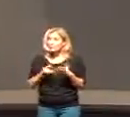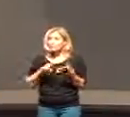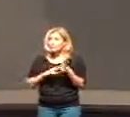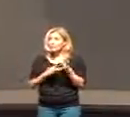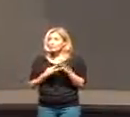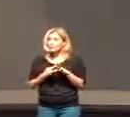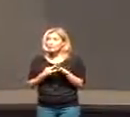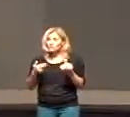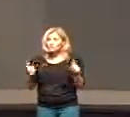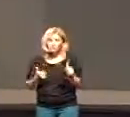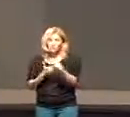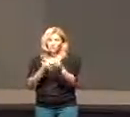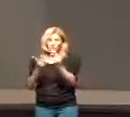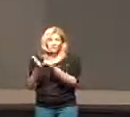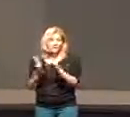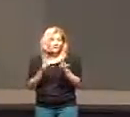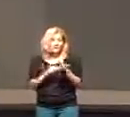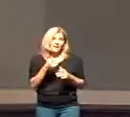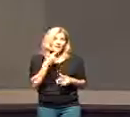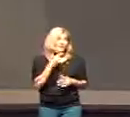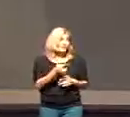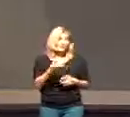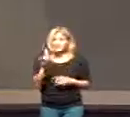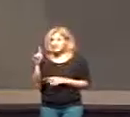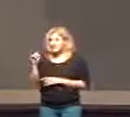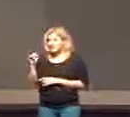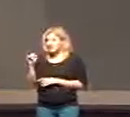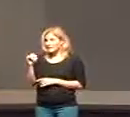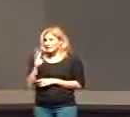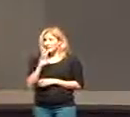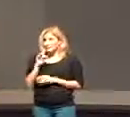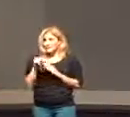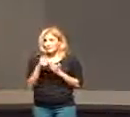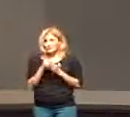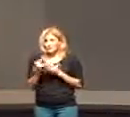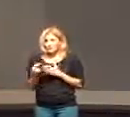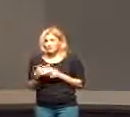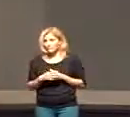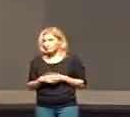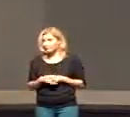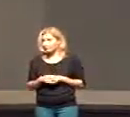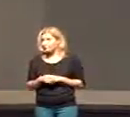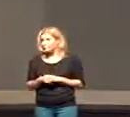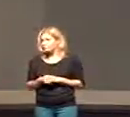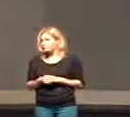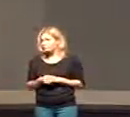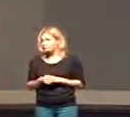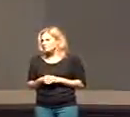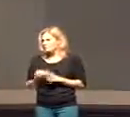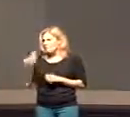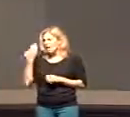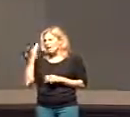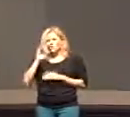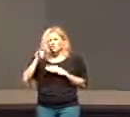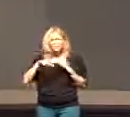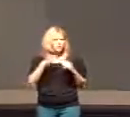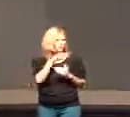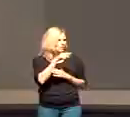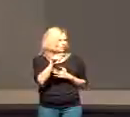it means to radically follow Jesus I can tell you Dana and I were talking about this this week and I don't know about you